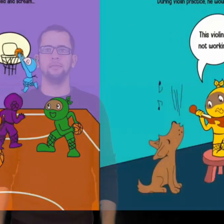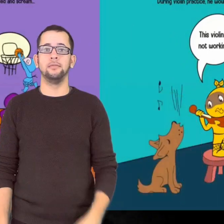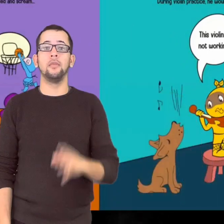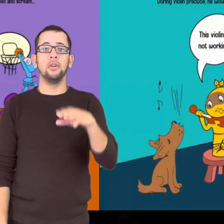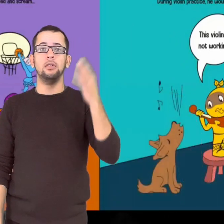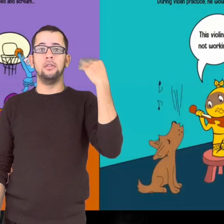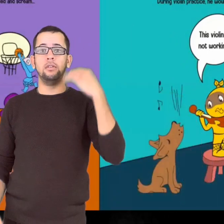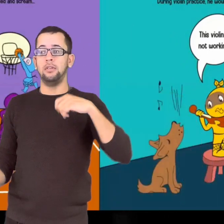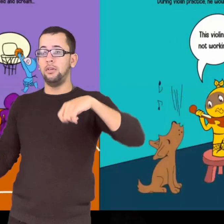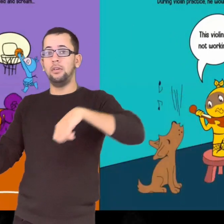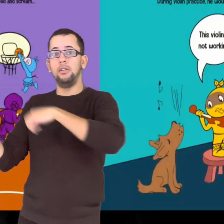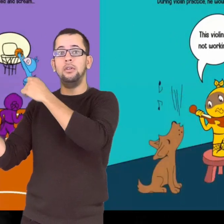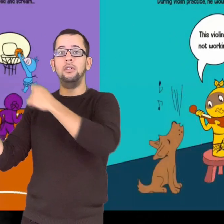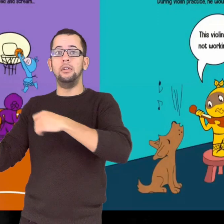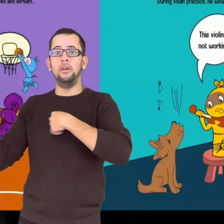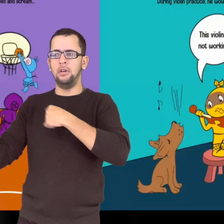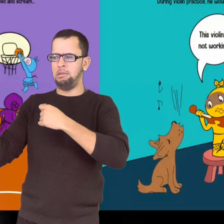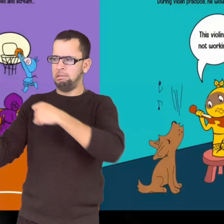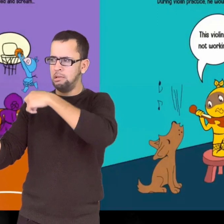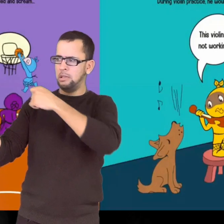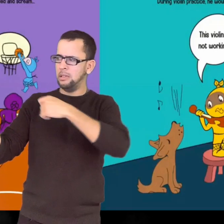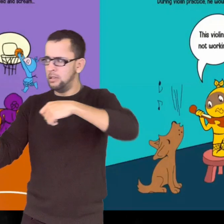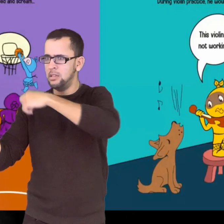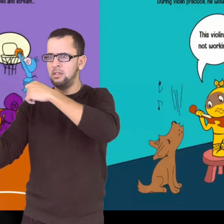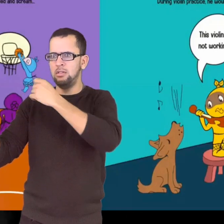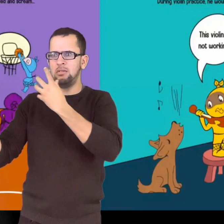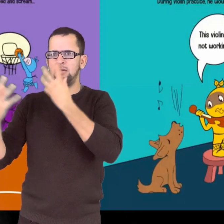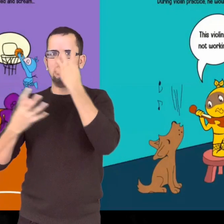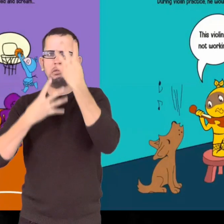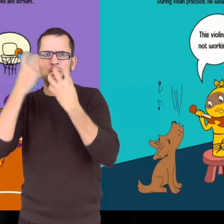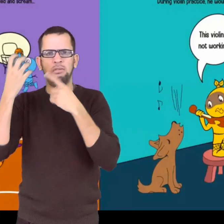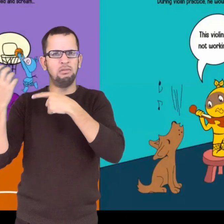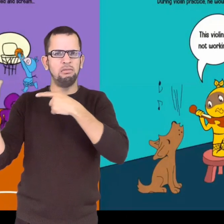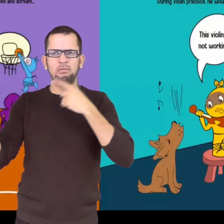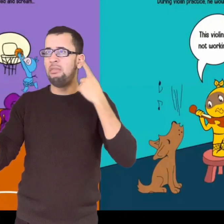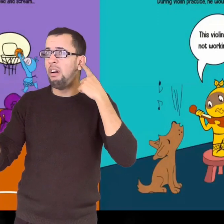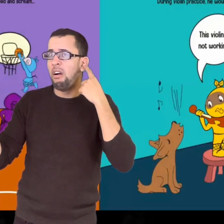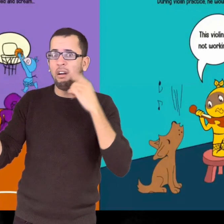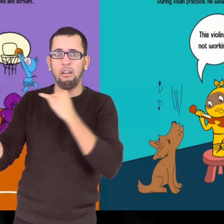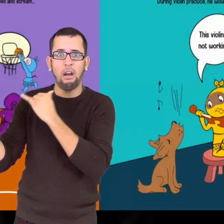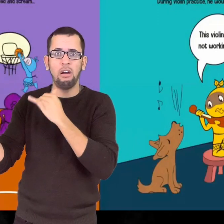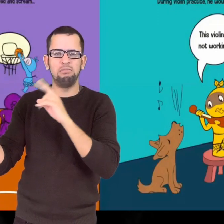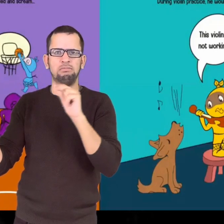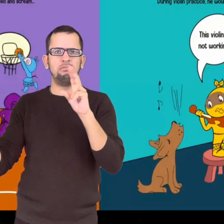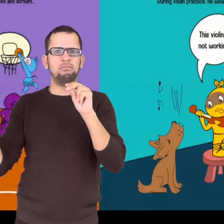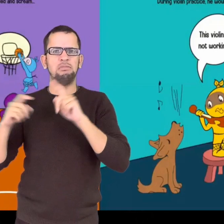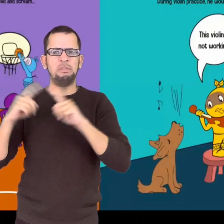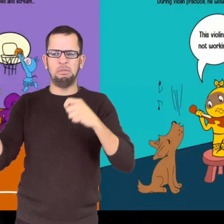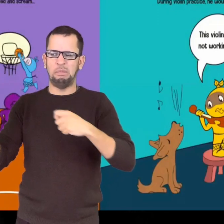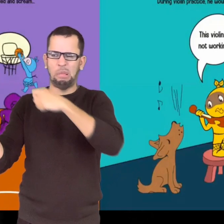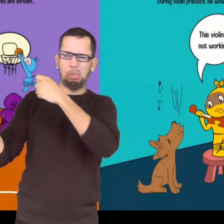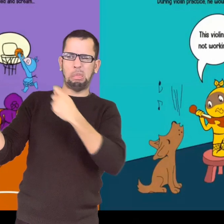During violin practice, he would become frustrated and shout, This violin is not working!